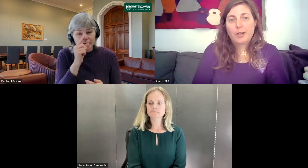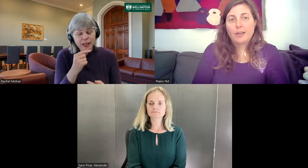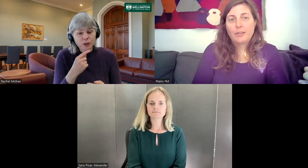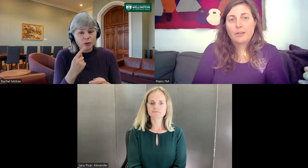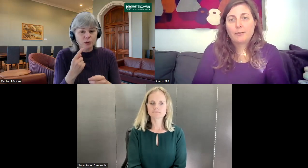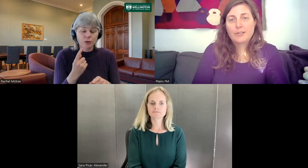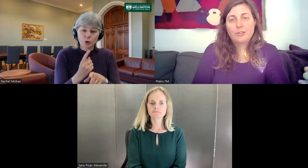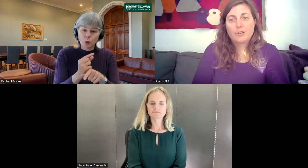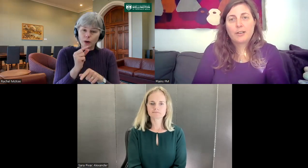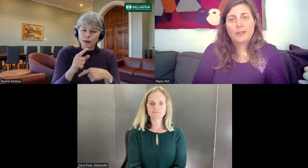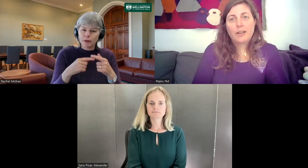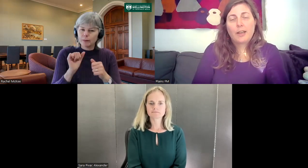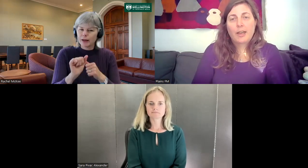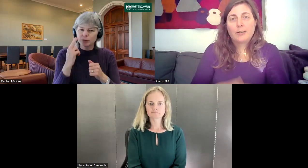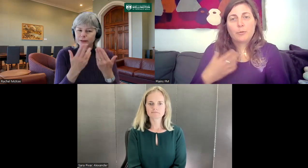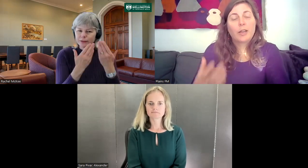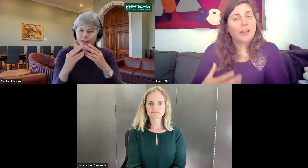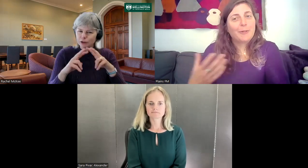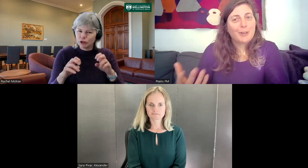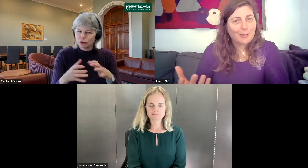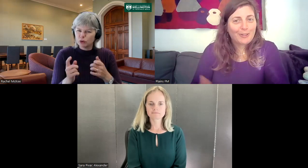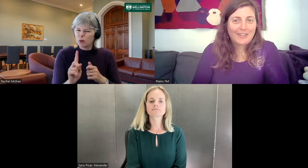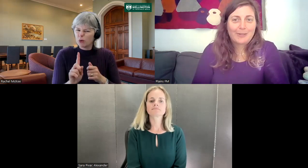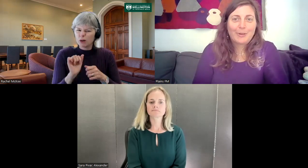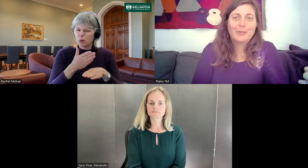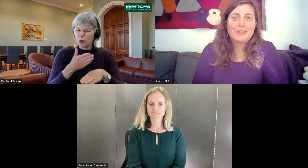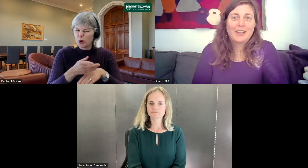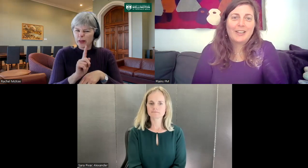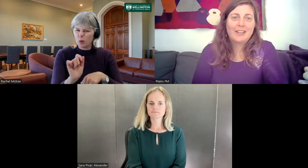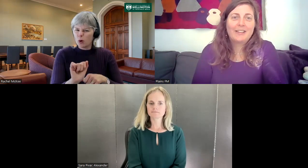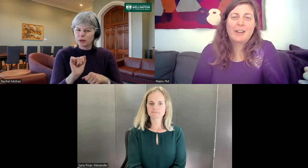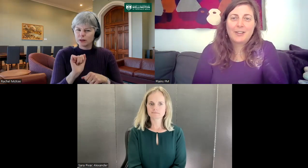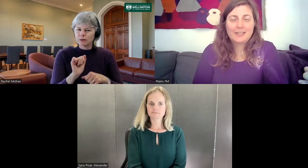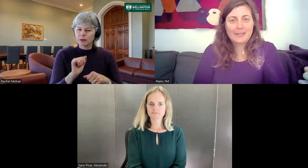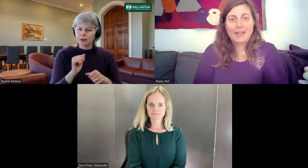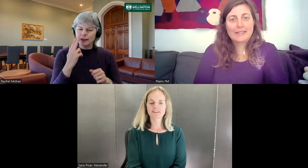at the research unit and, again, what its role is, I suppose, in this advocacy space.